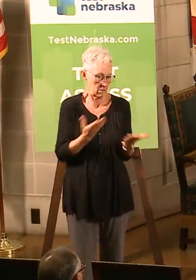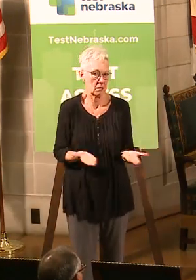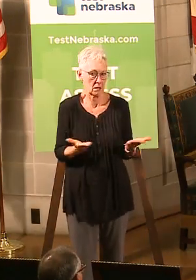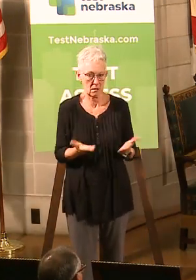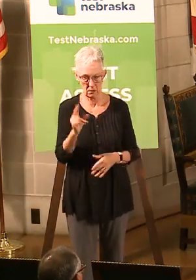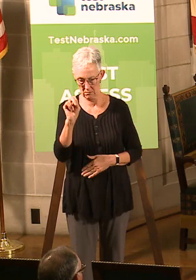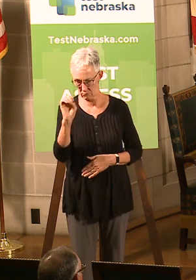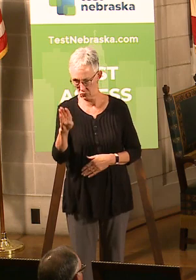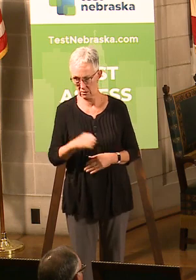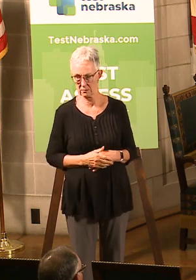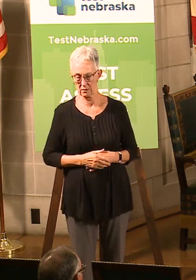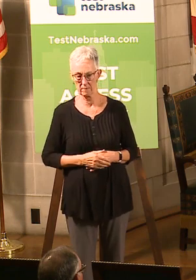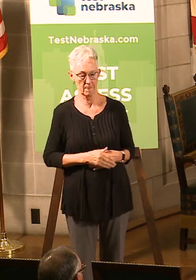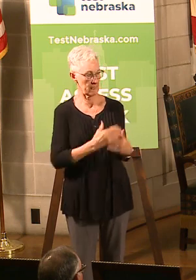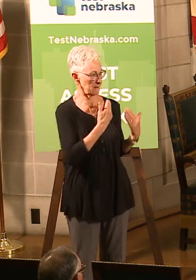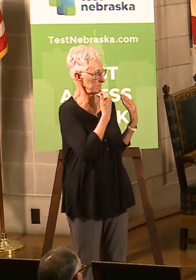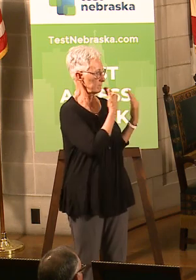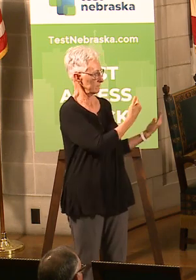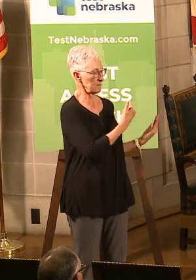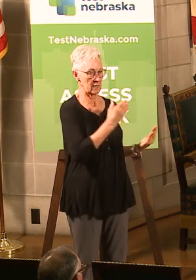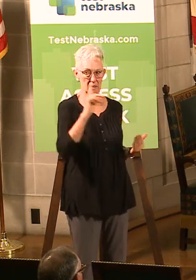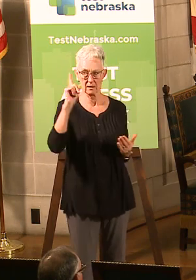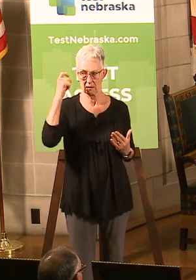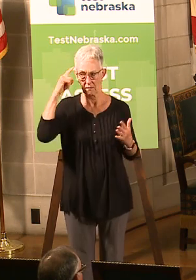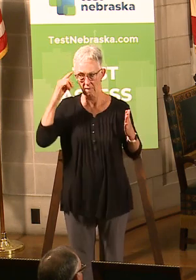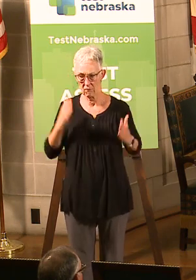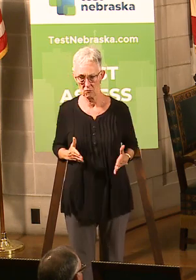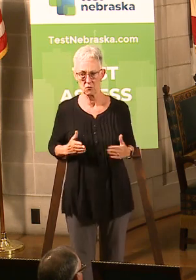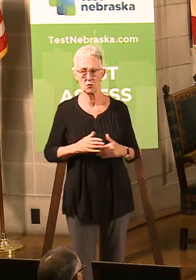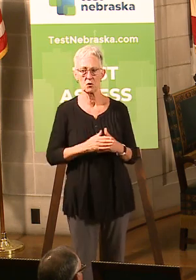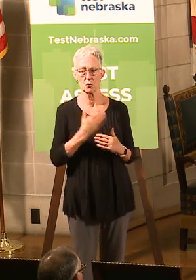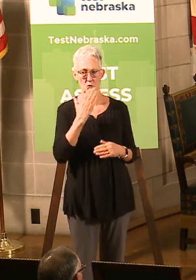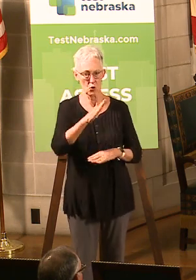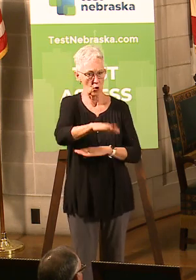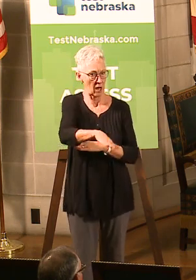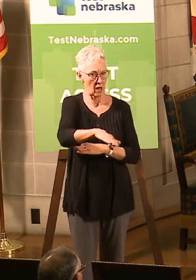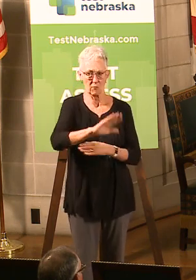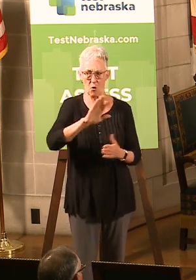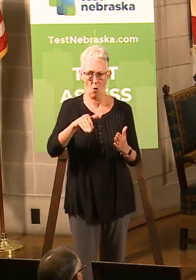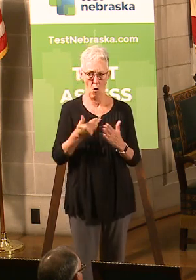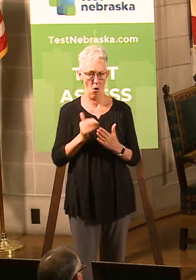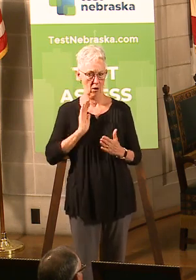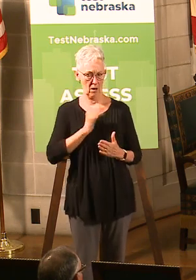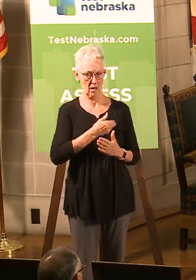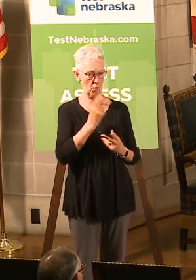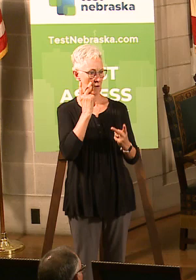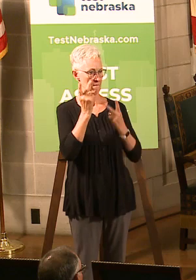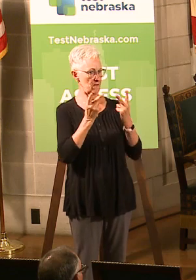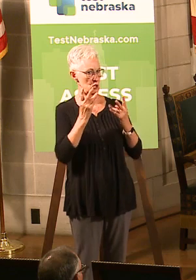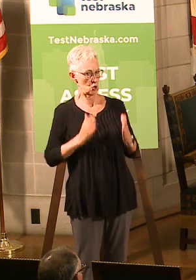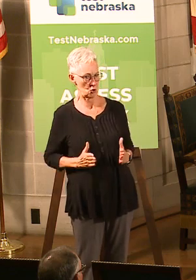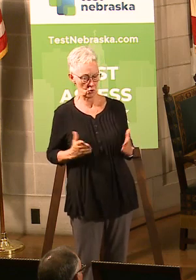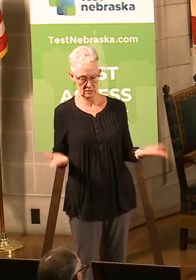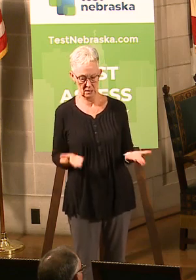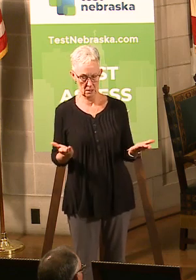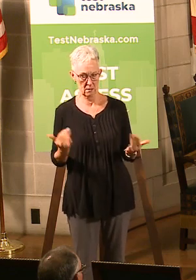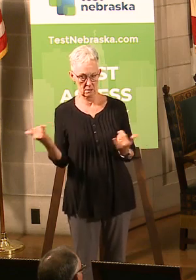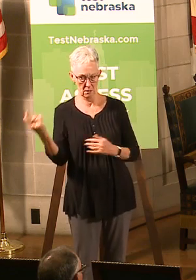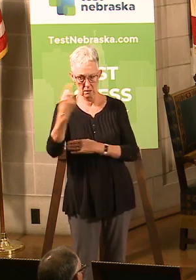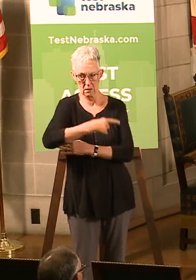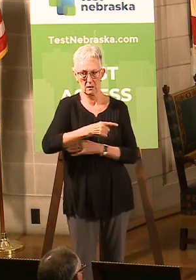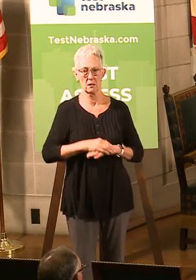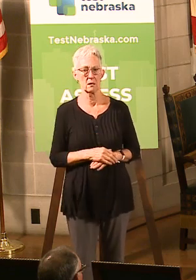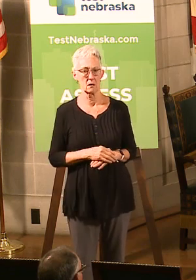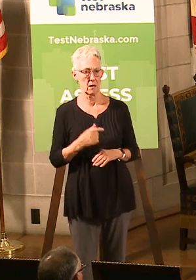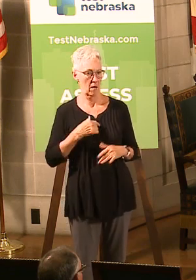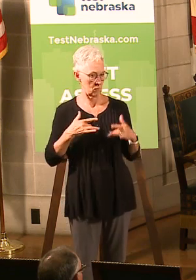Thank you, Governor. And good afternoon to all of our guests and friends that are here today. I'm excited to have the opportunity to